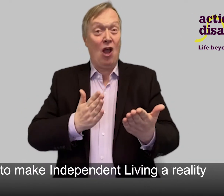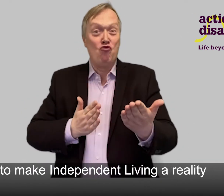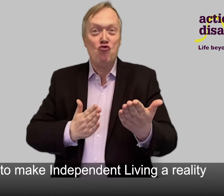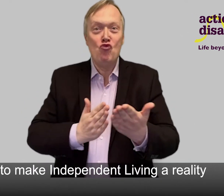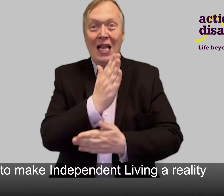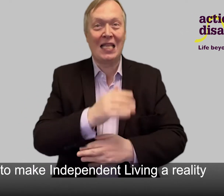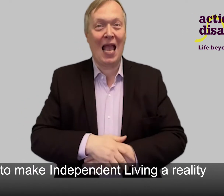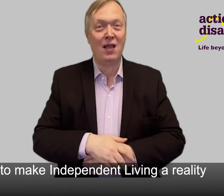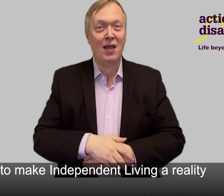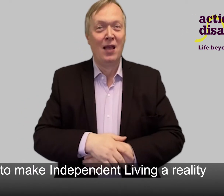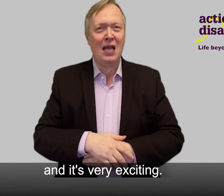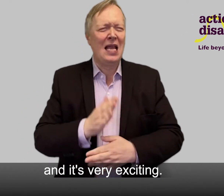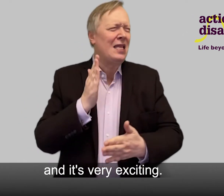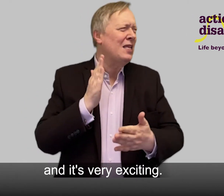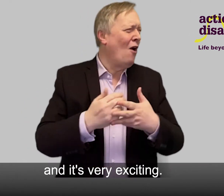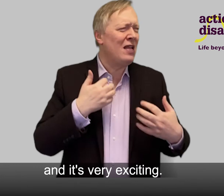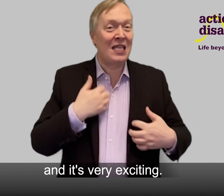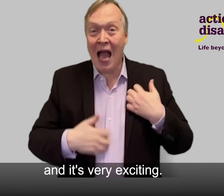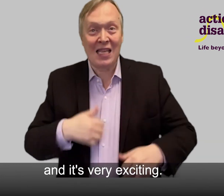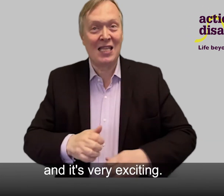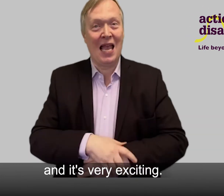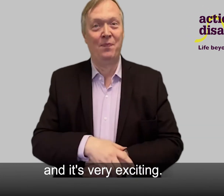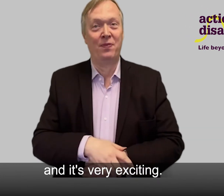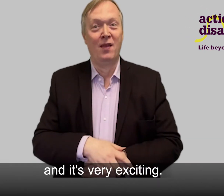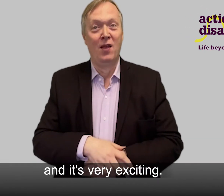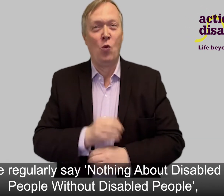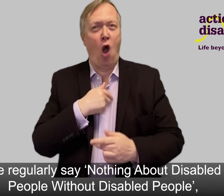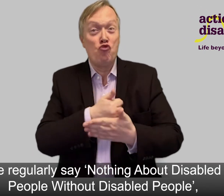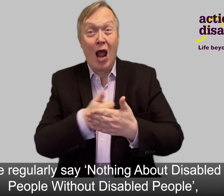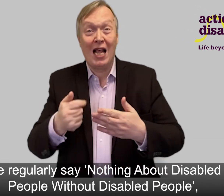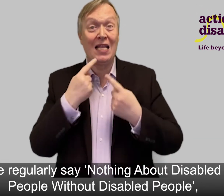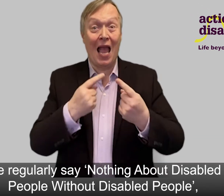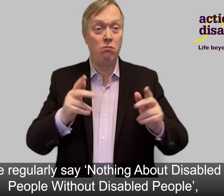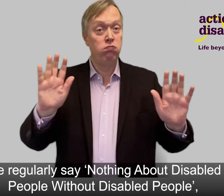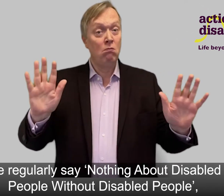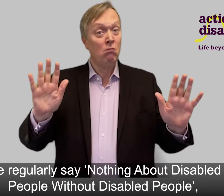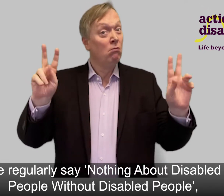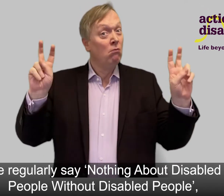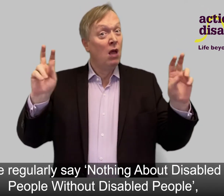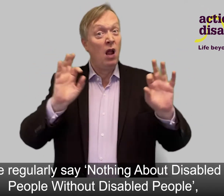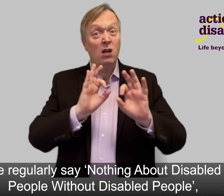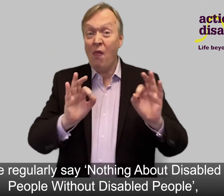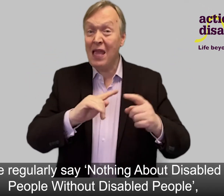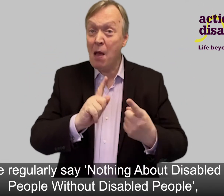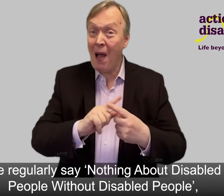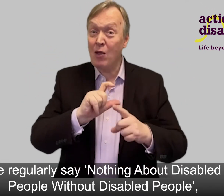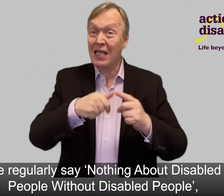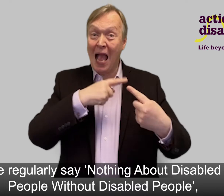reality. And it is very exciting. We regularly say nothing about disabled